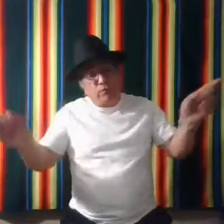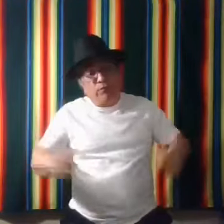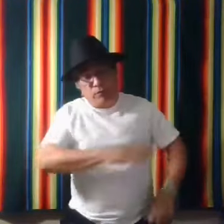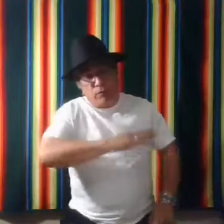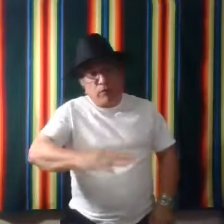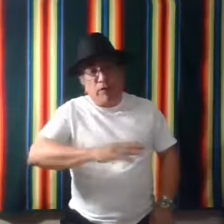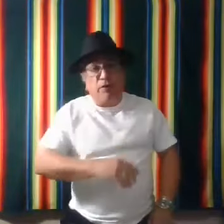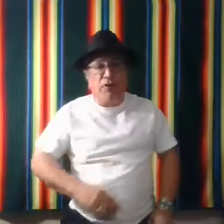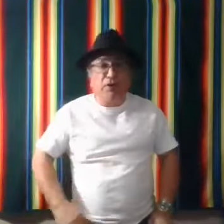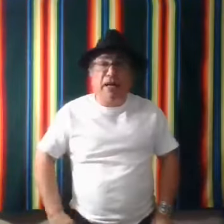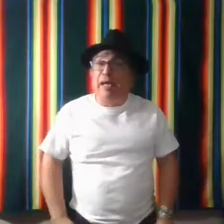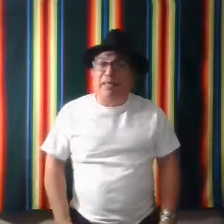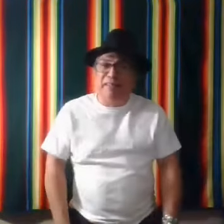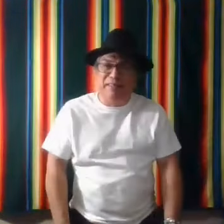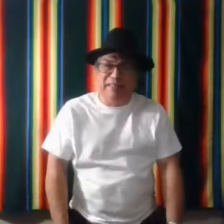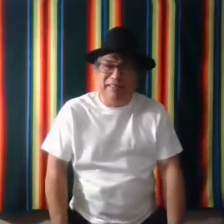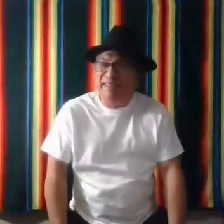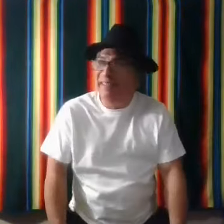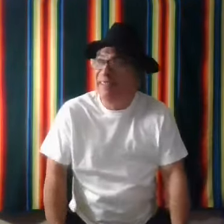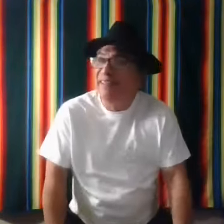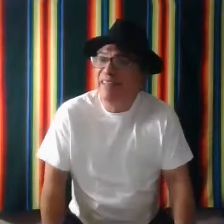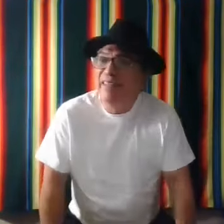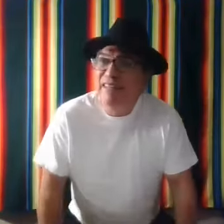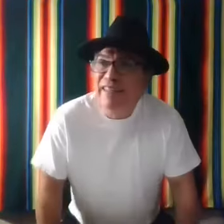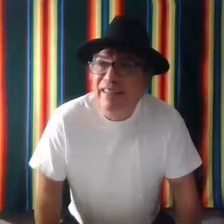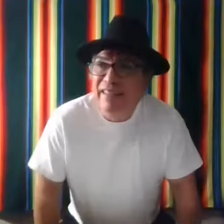good night you you you